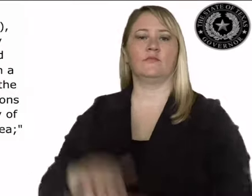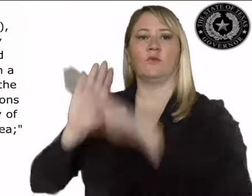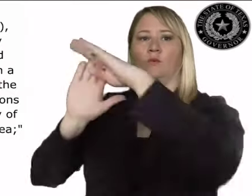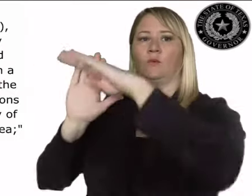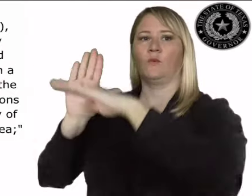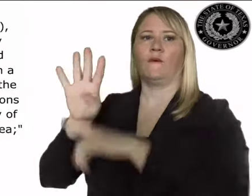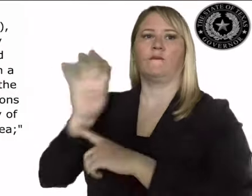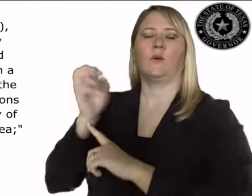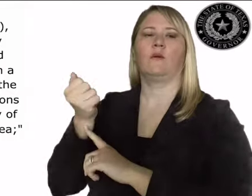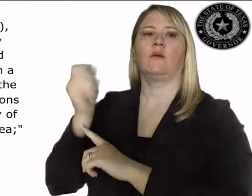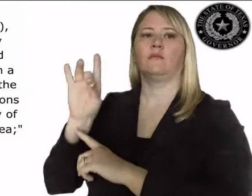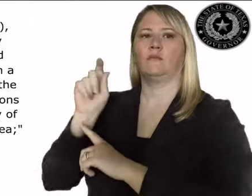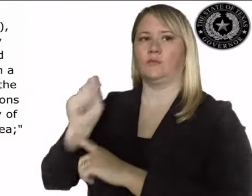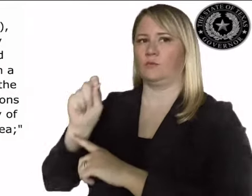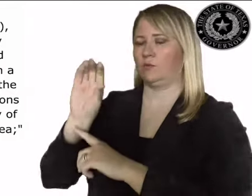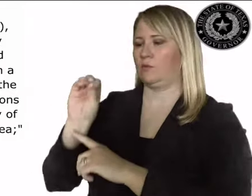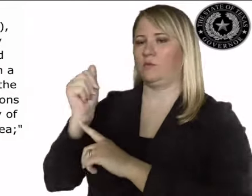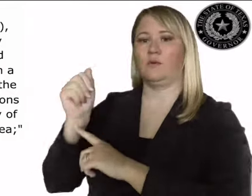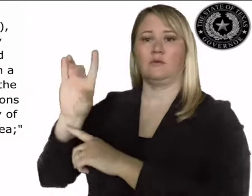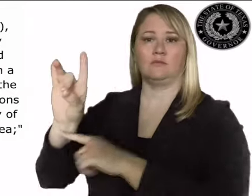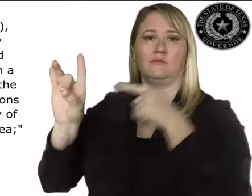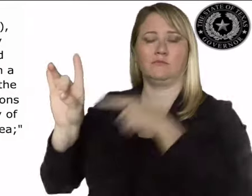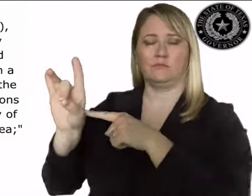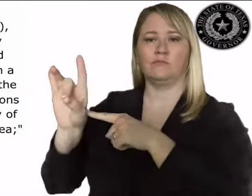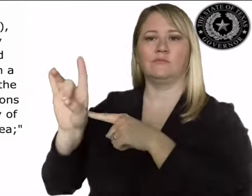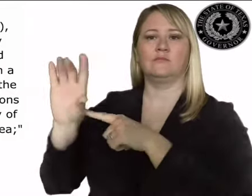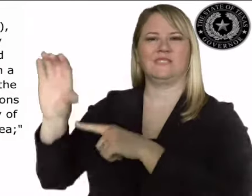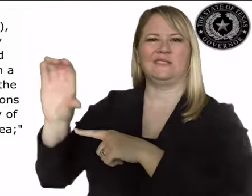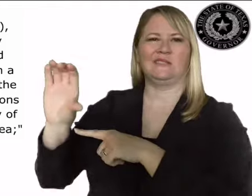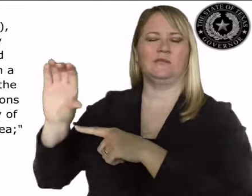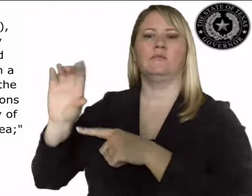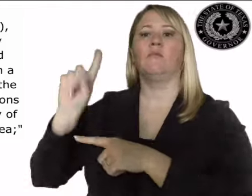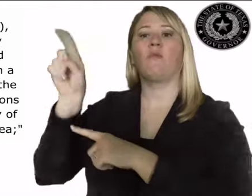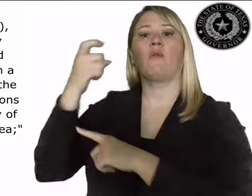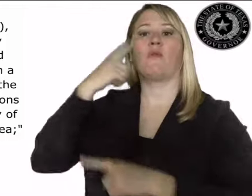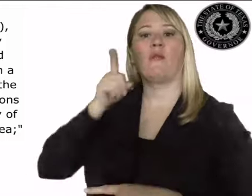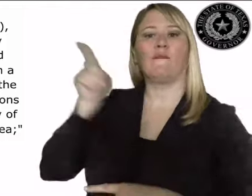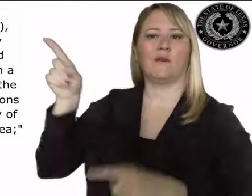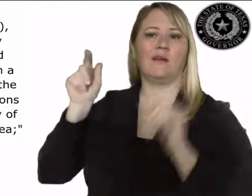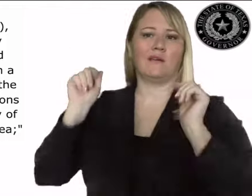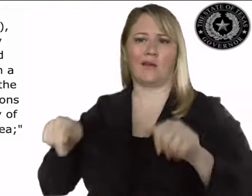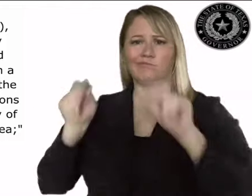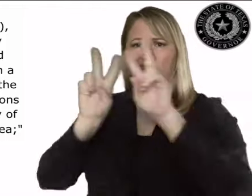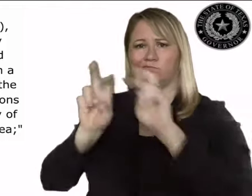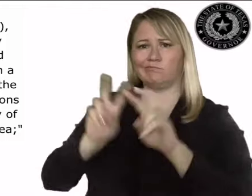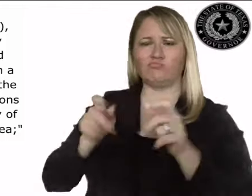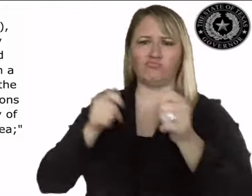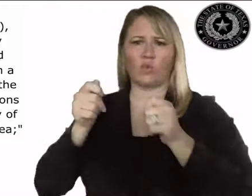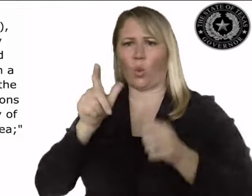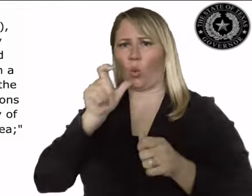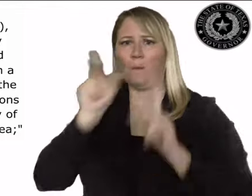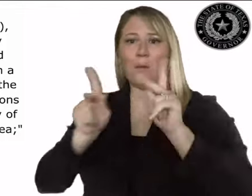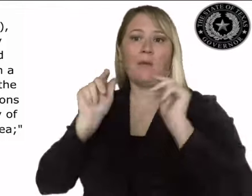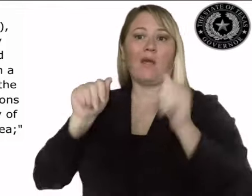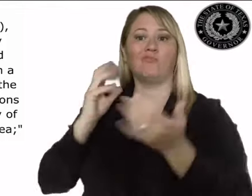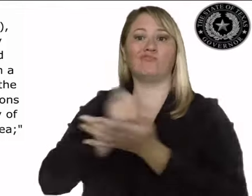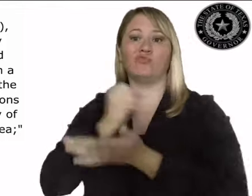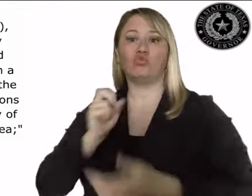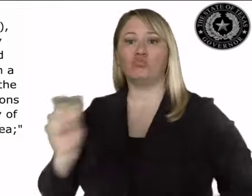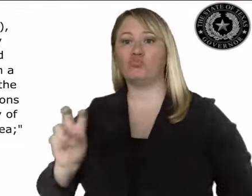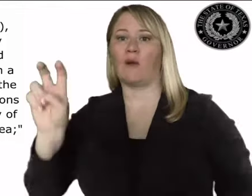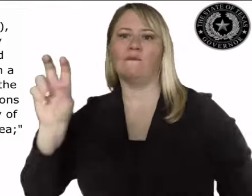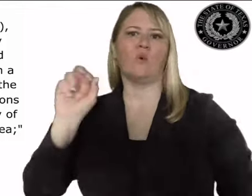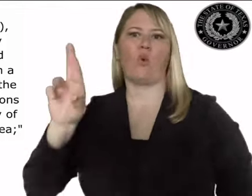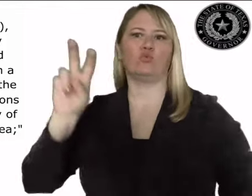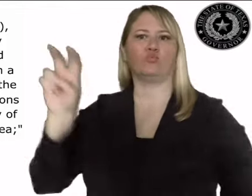Whereas, under Section 418.011 of governor may control ingress and egress